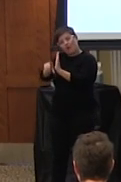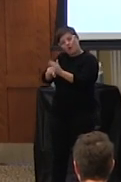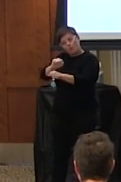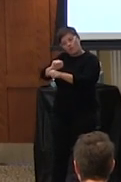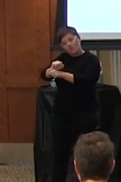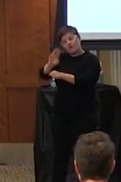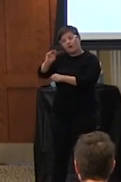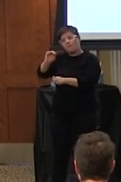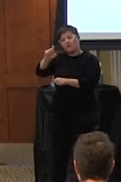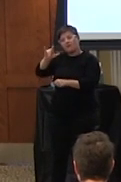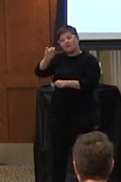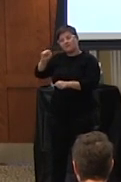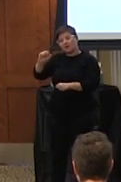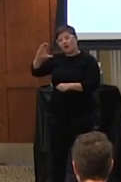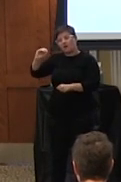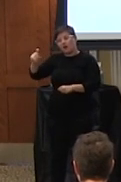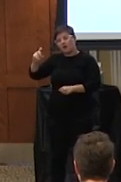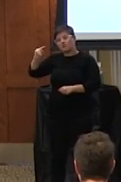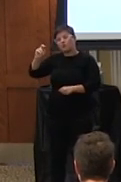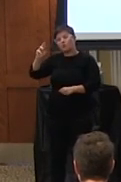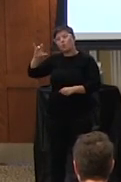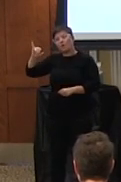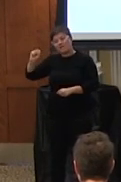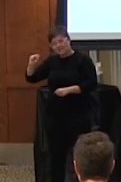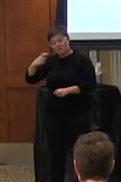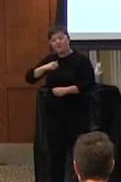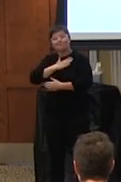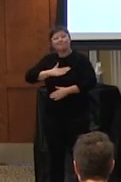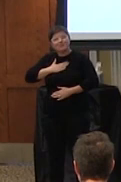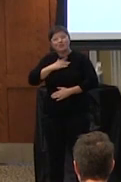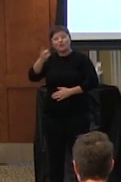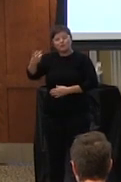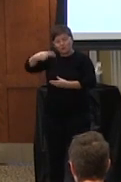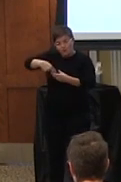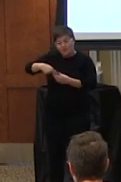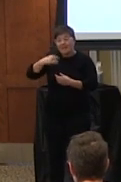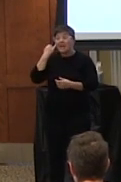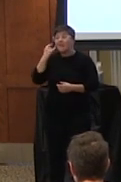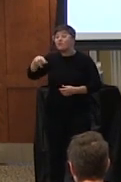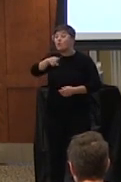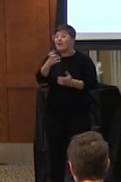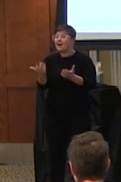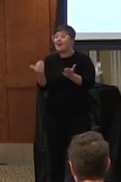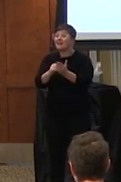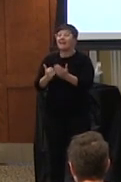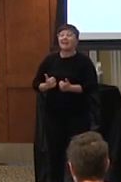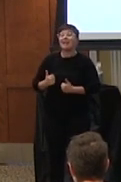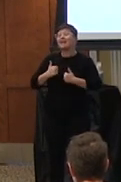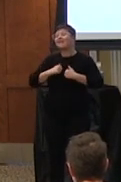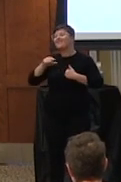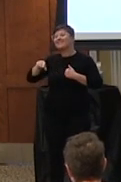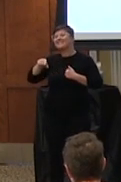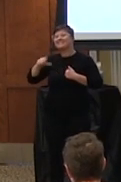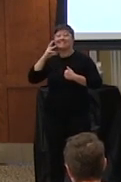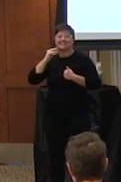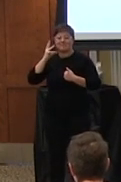melissa cox norris we appreciate your joining us and if you want to relive today's experience